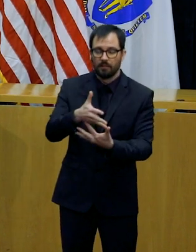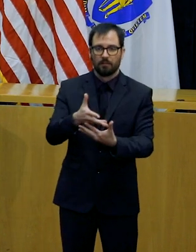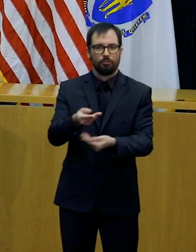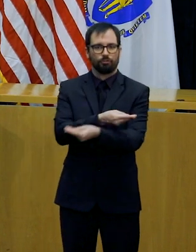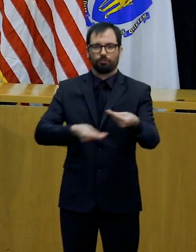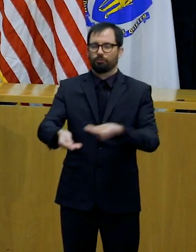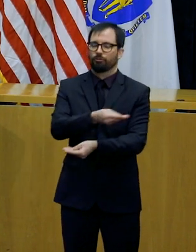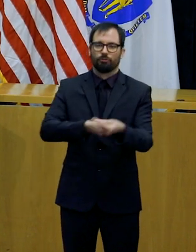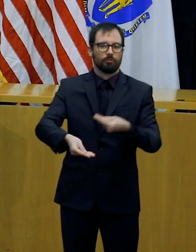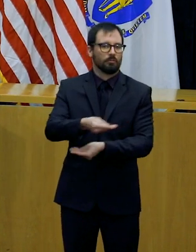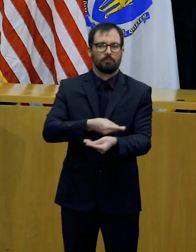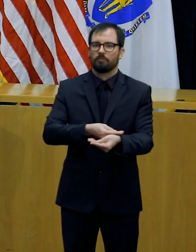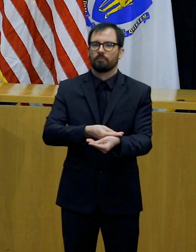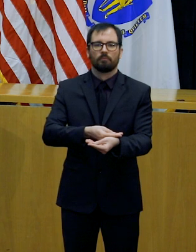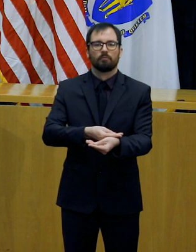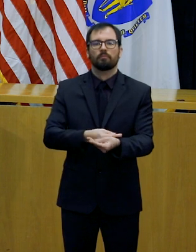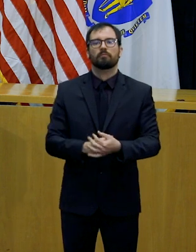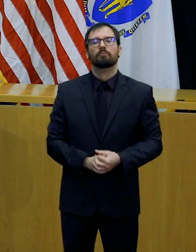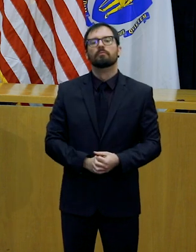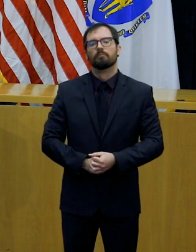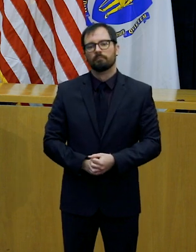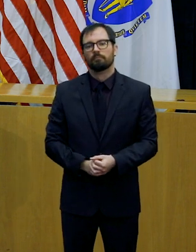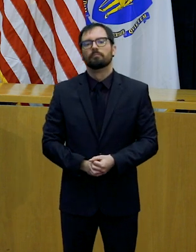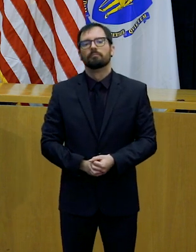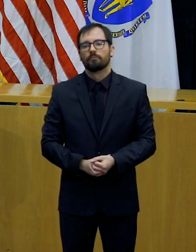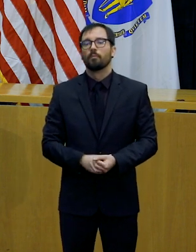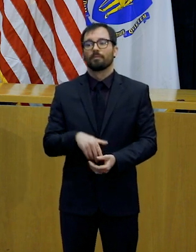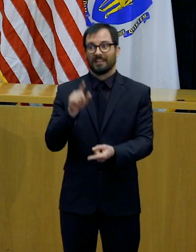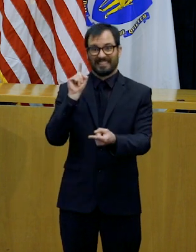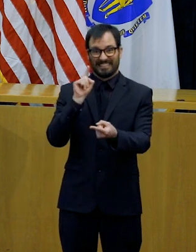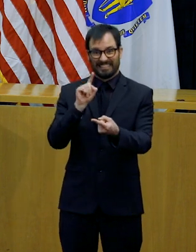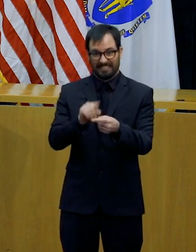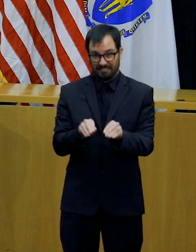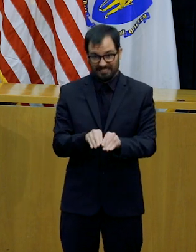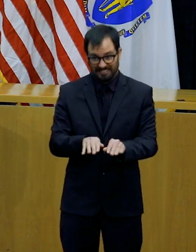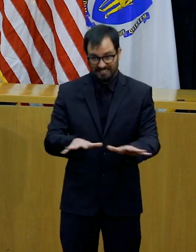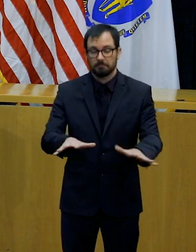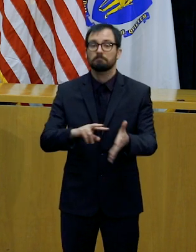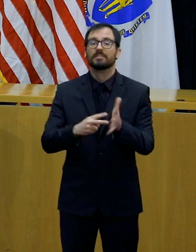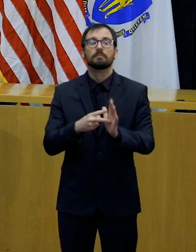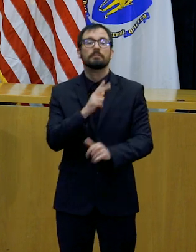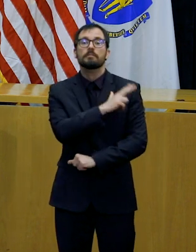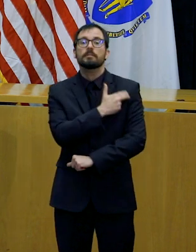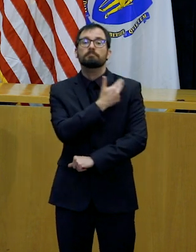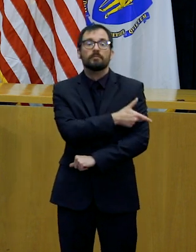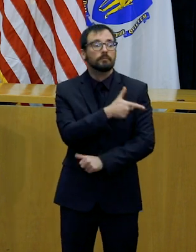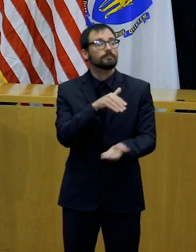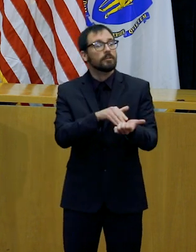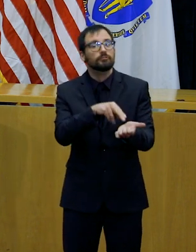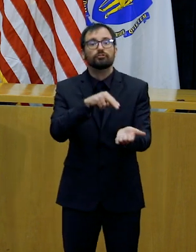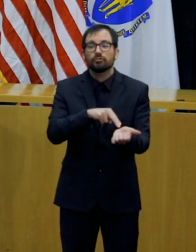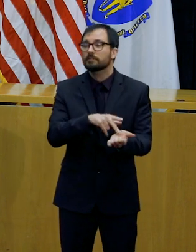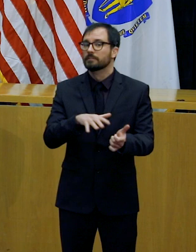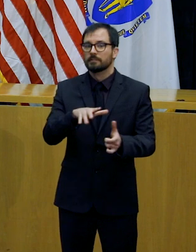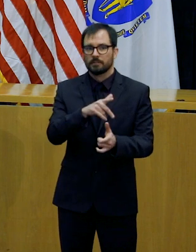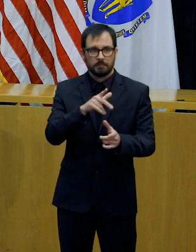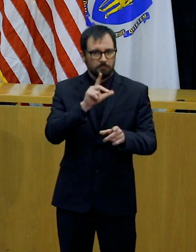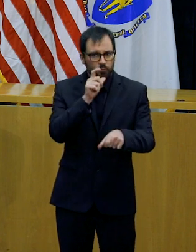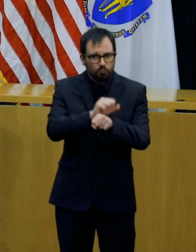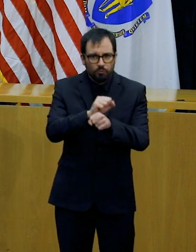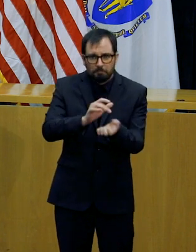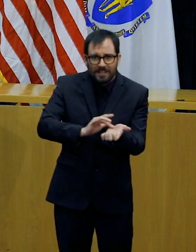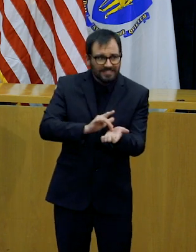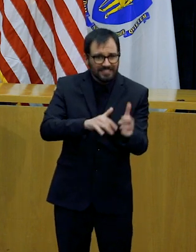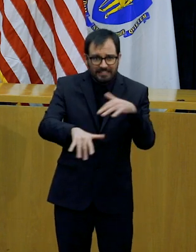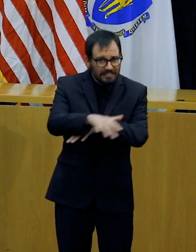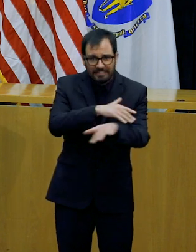will give our public health officials, our health care community and others time and opportunity to meet the challenge ahead